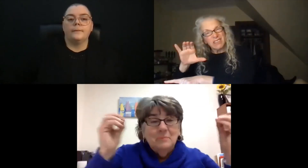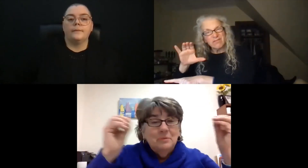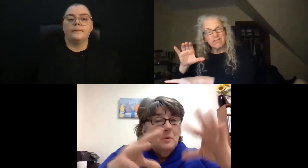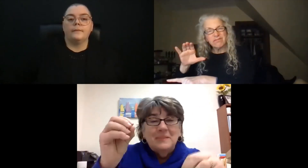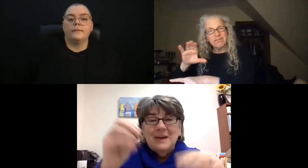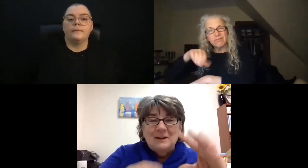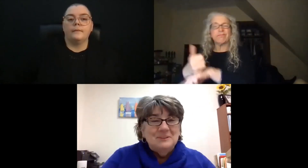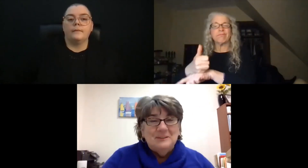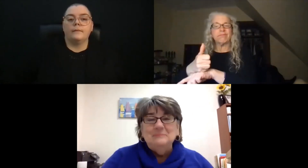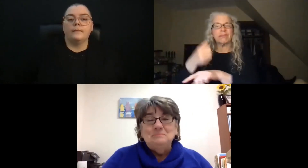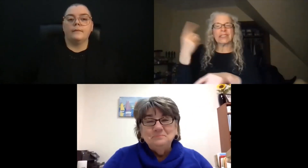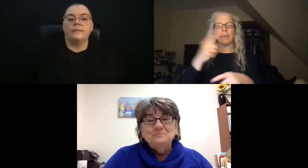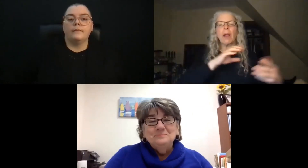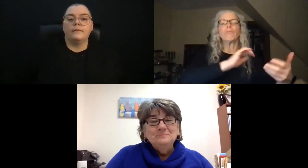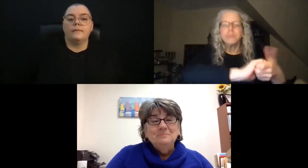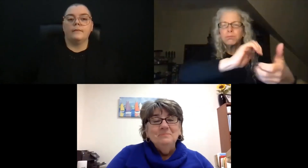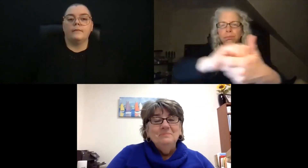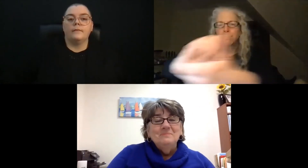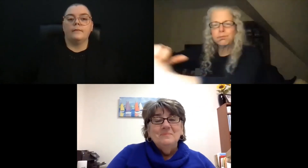I'm throwing that out there.